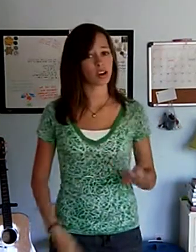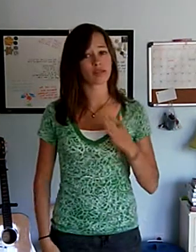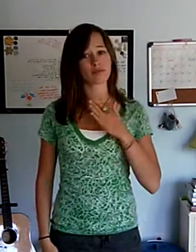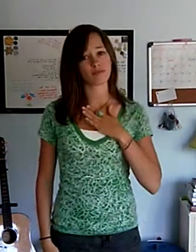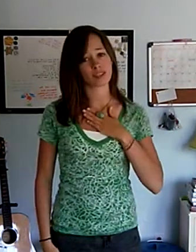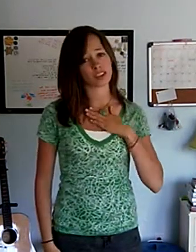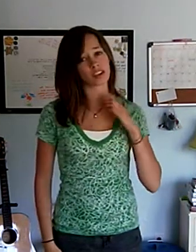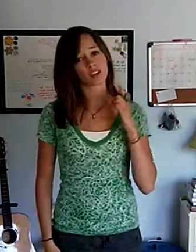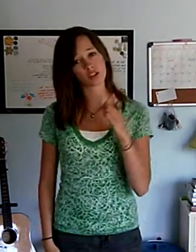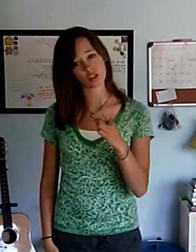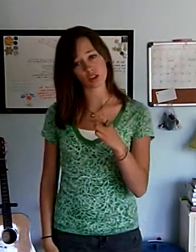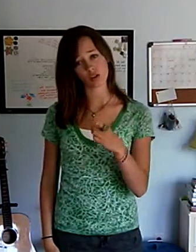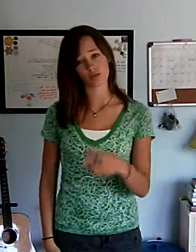part of me and you